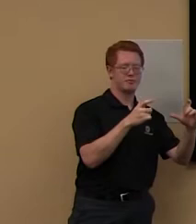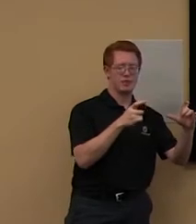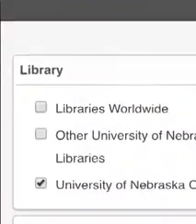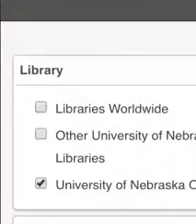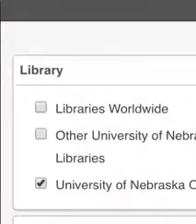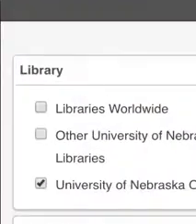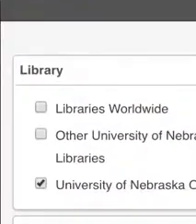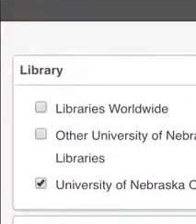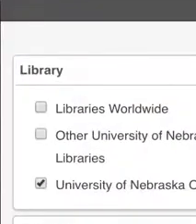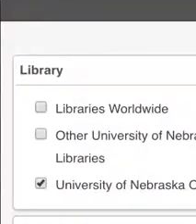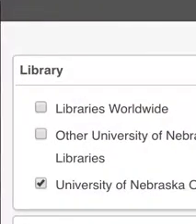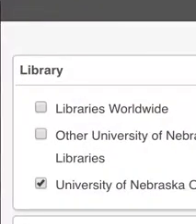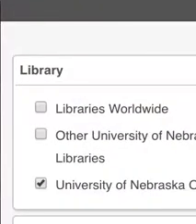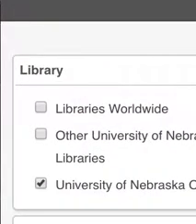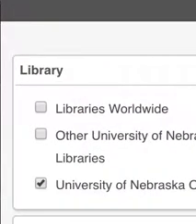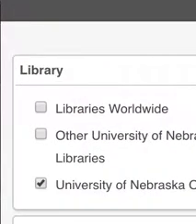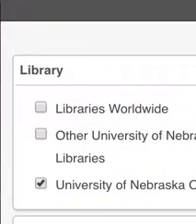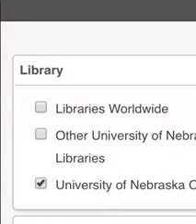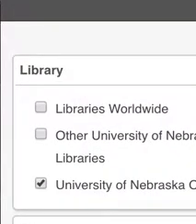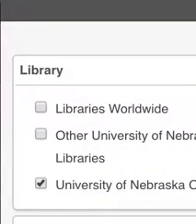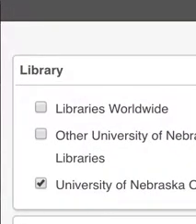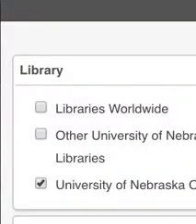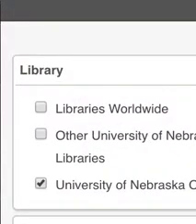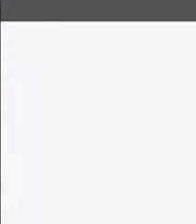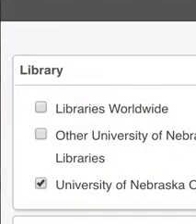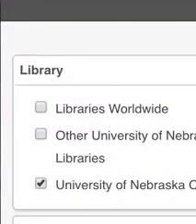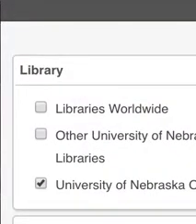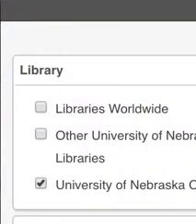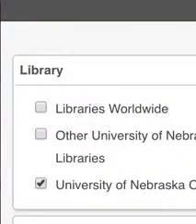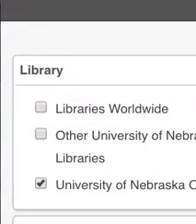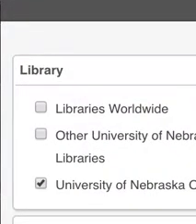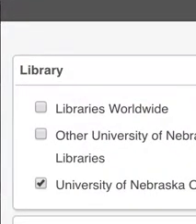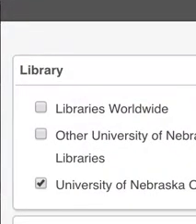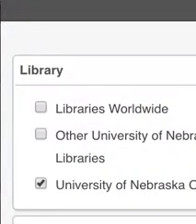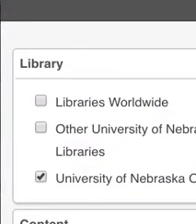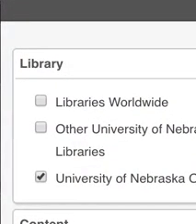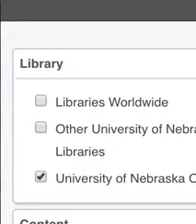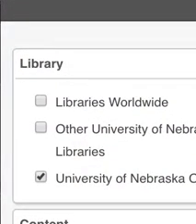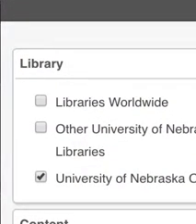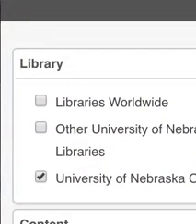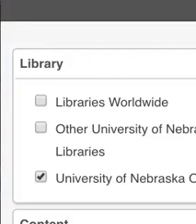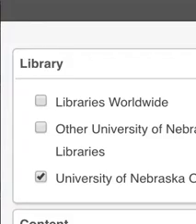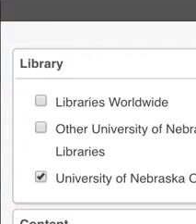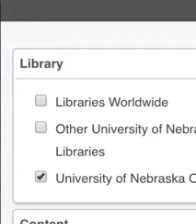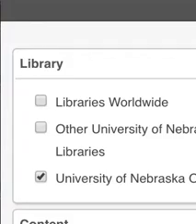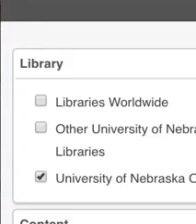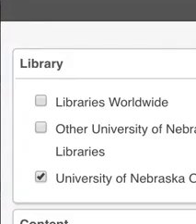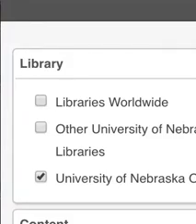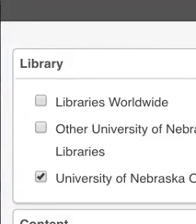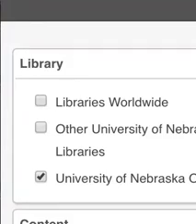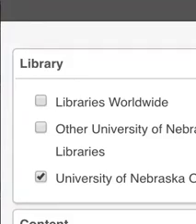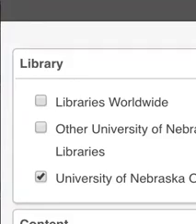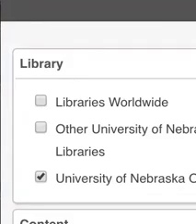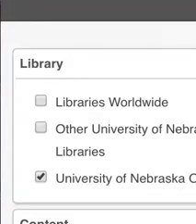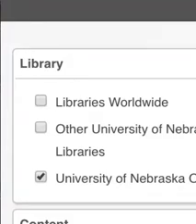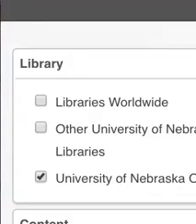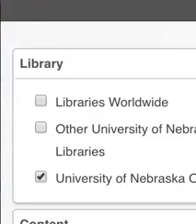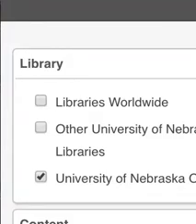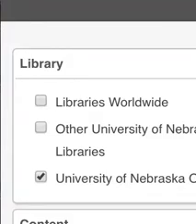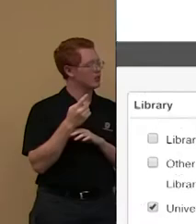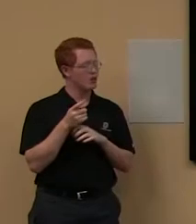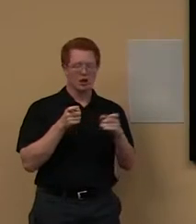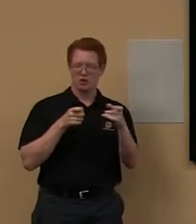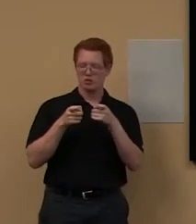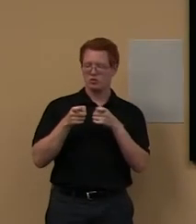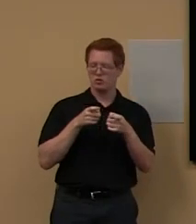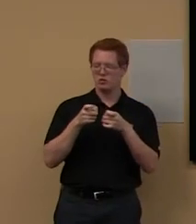but we can actually, what I'd like to do is go back and look at one of these, you know, intercultural